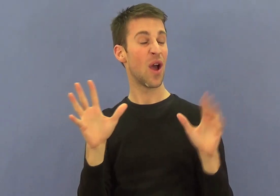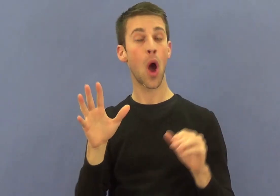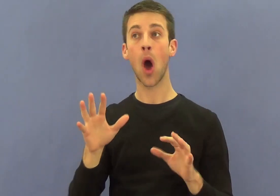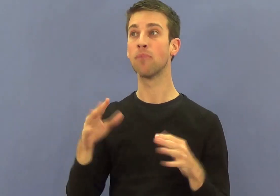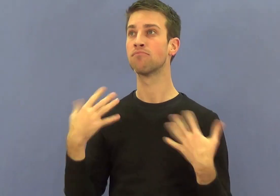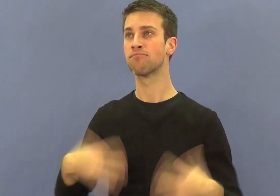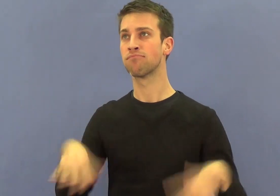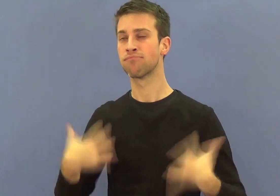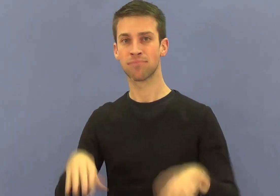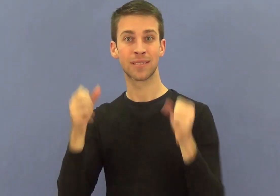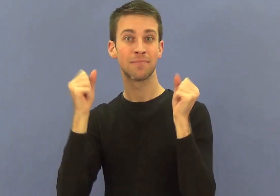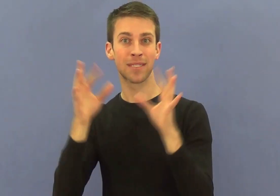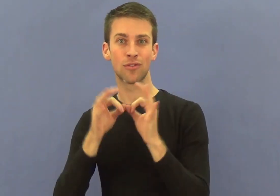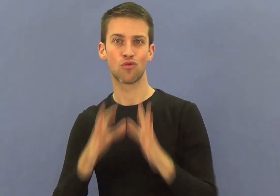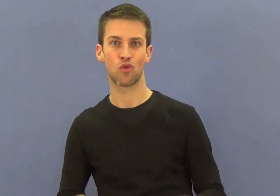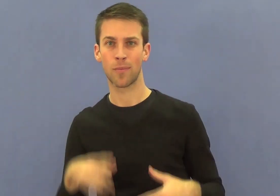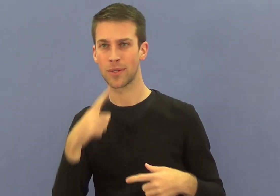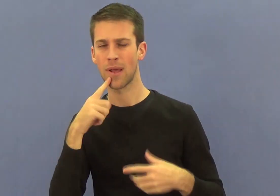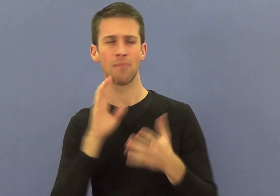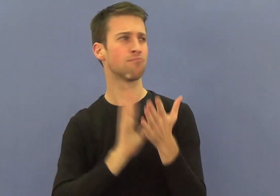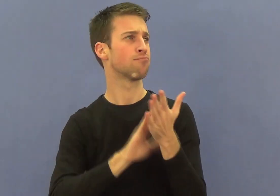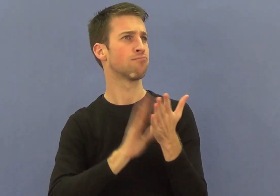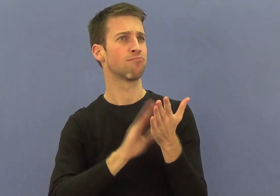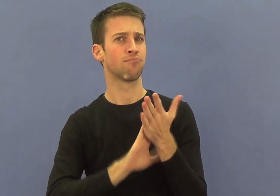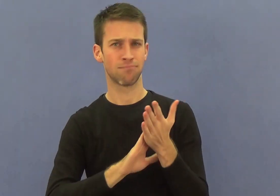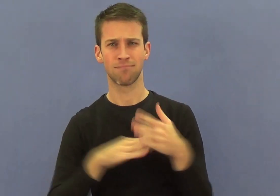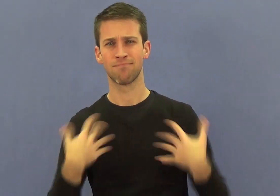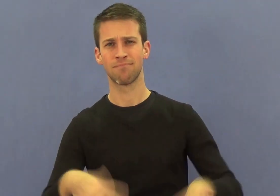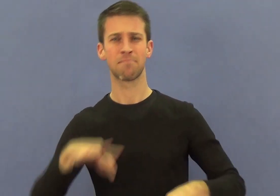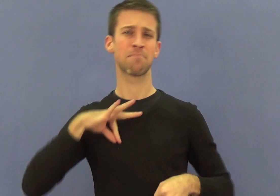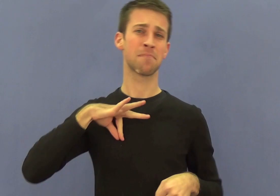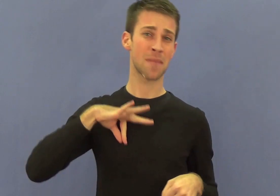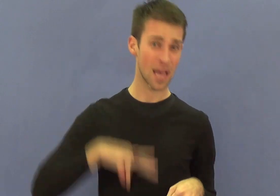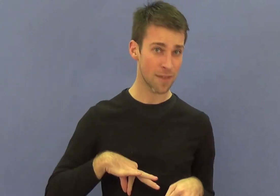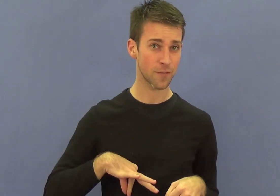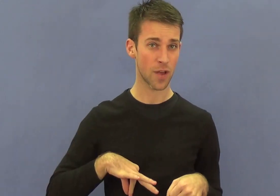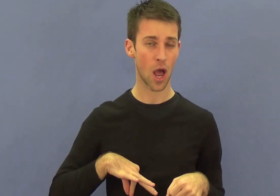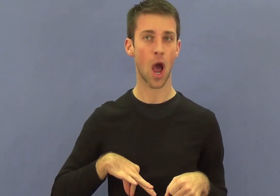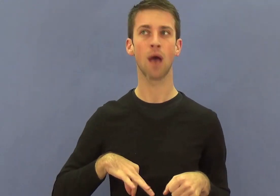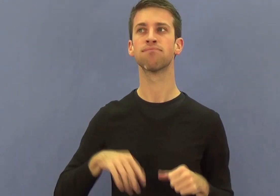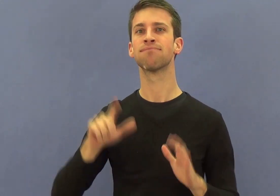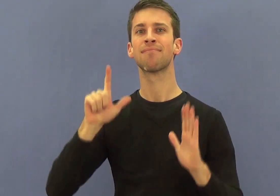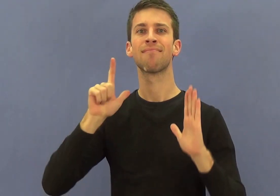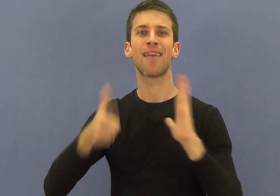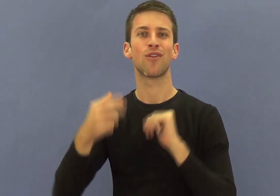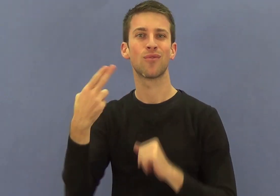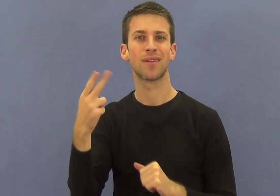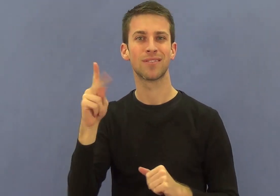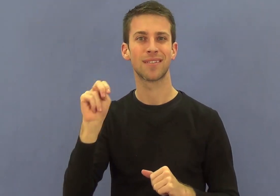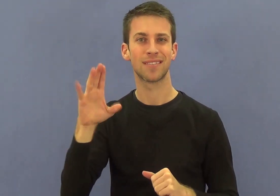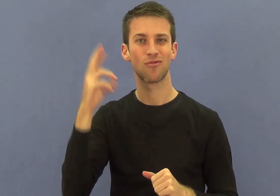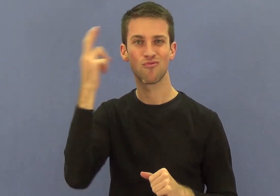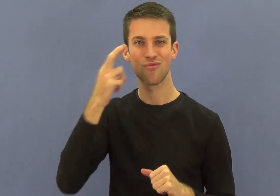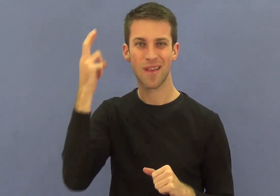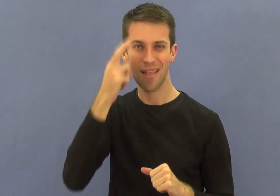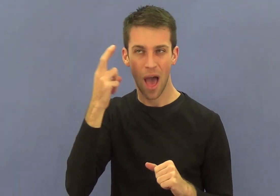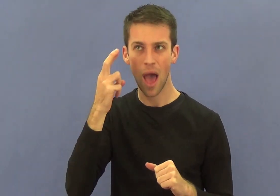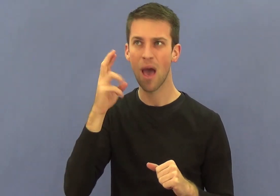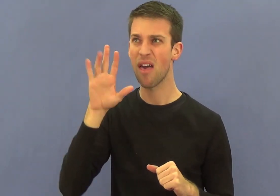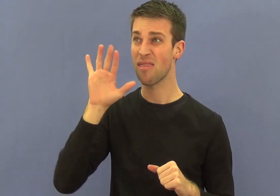technology signs and those who work with the DeafBlind community. We are thrilled to be able